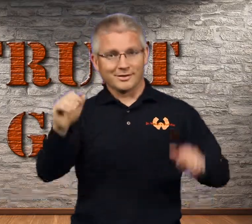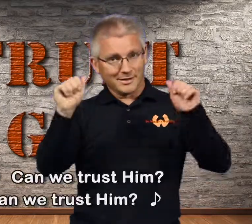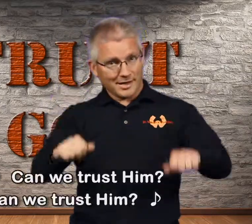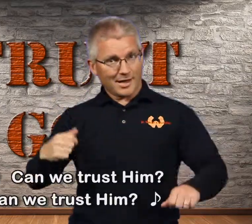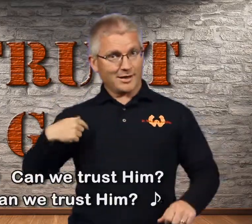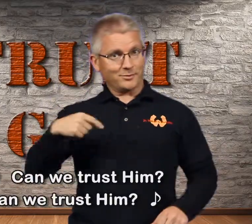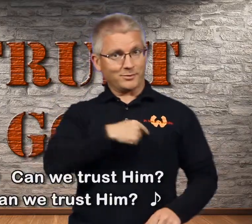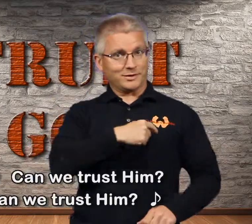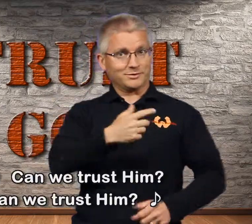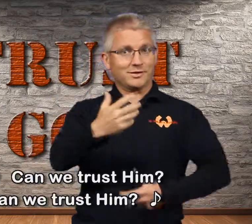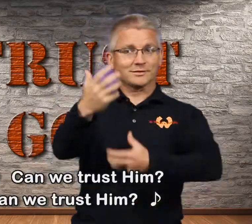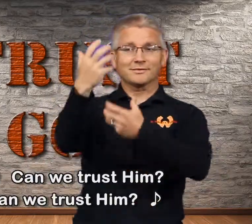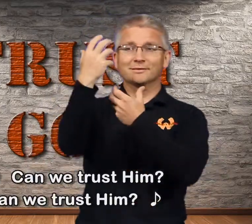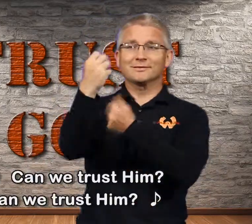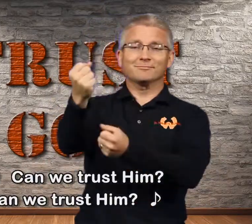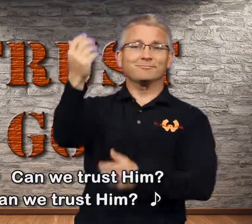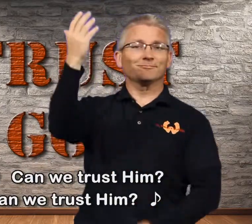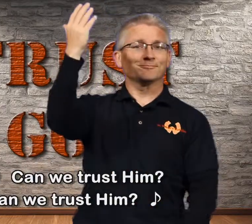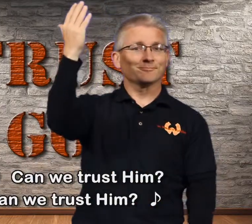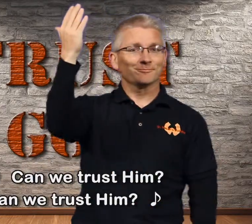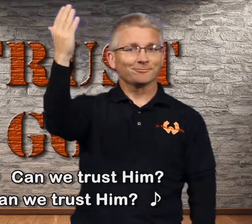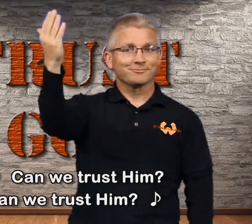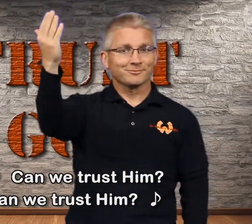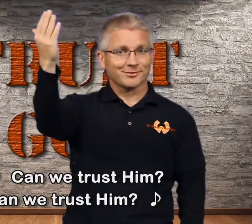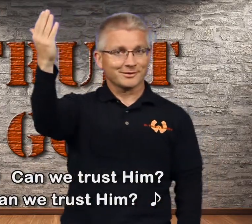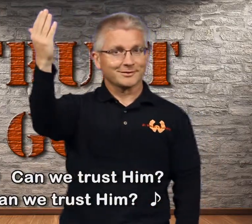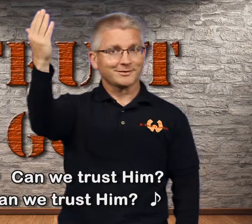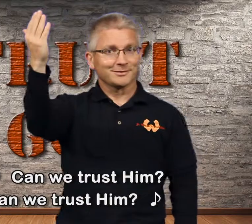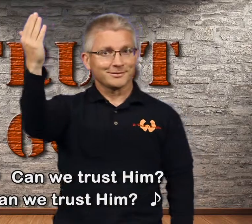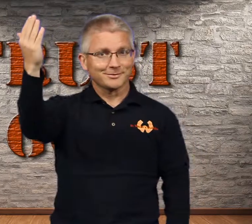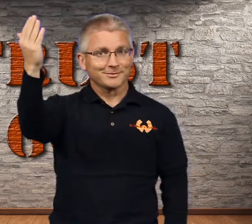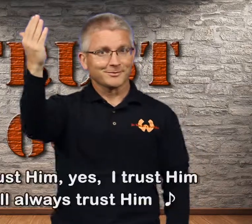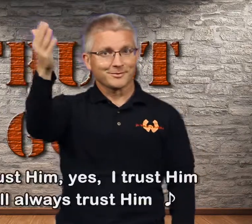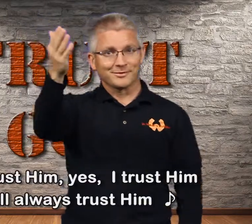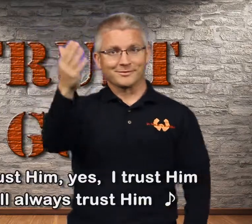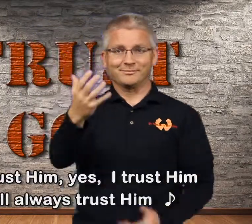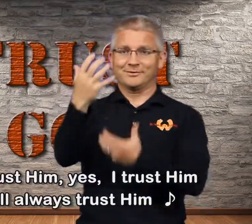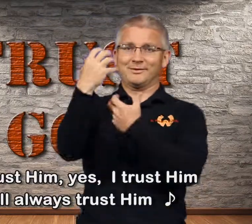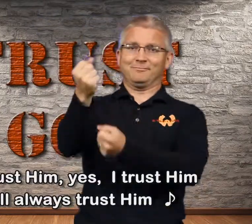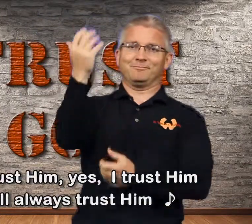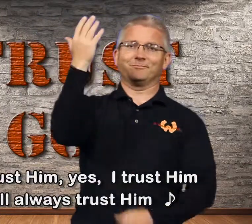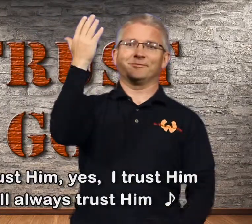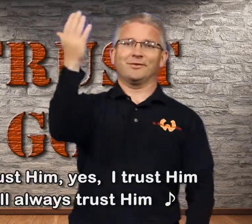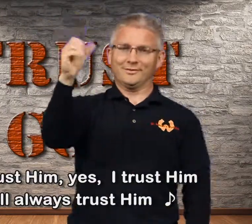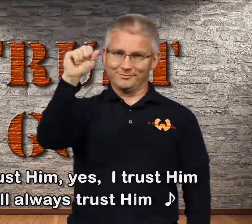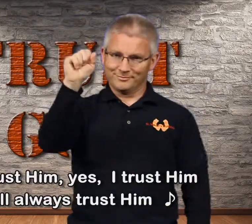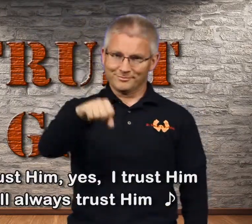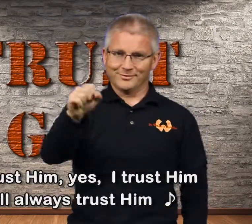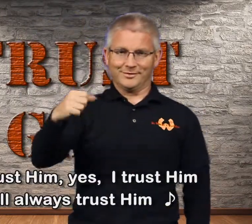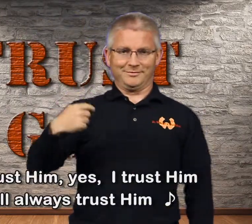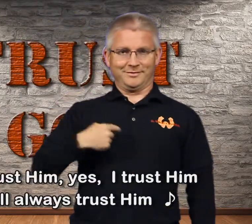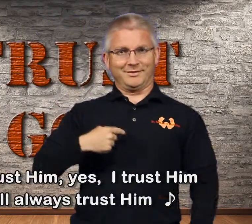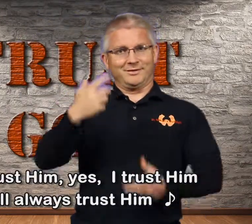can we trust Him? Can we trust Him? Trust Him, yes I trust Him,